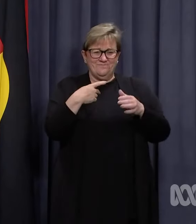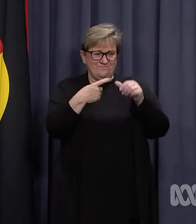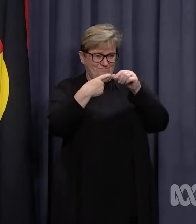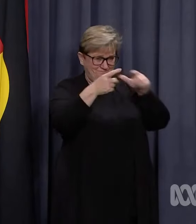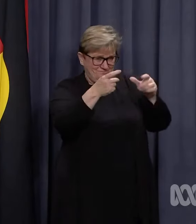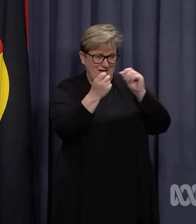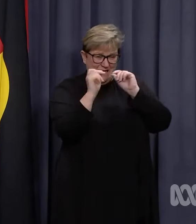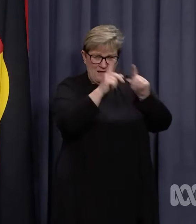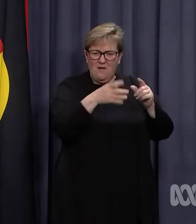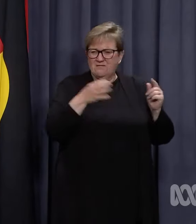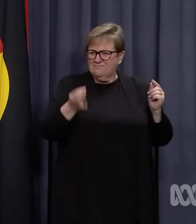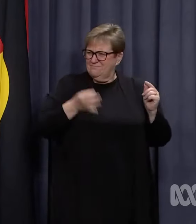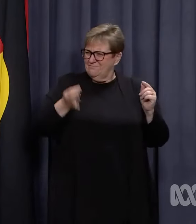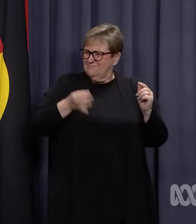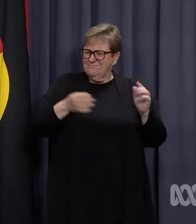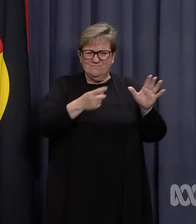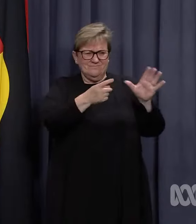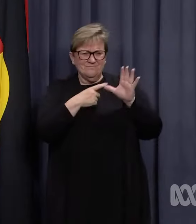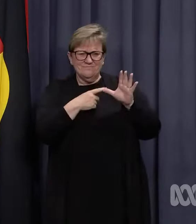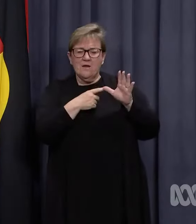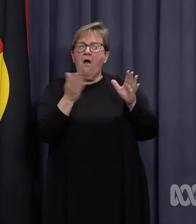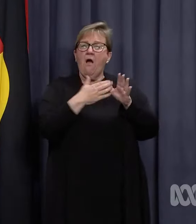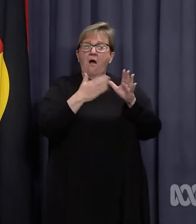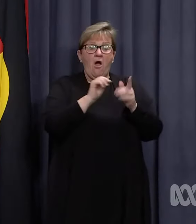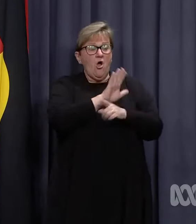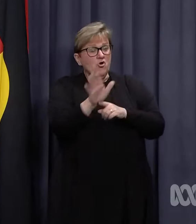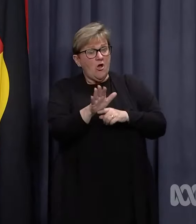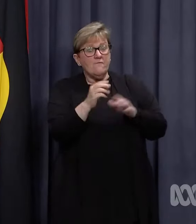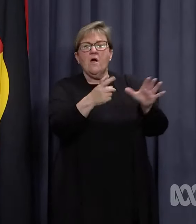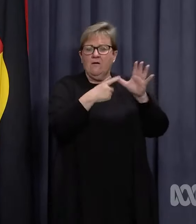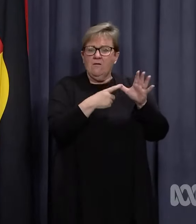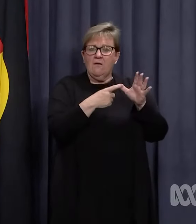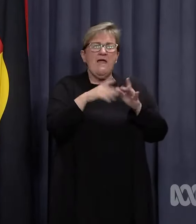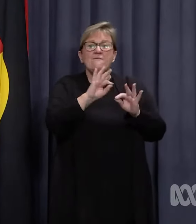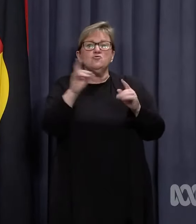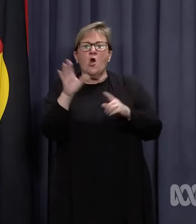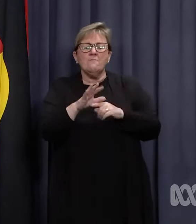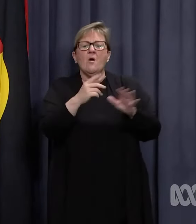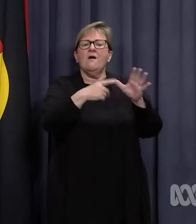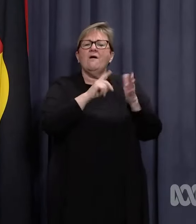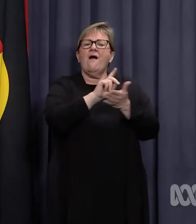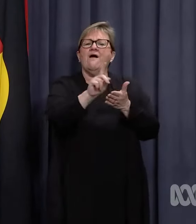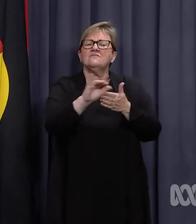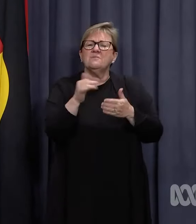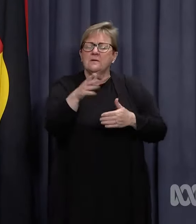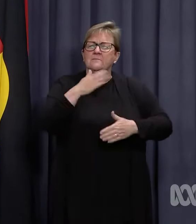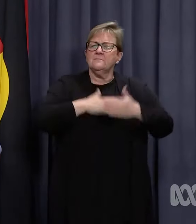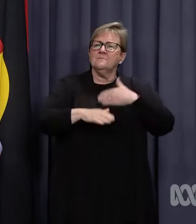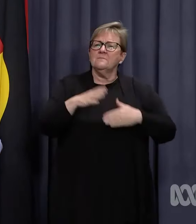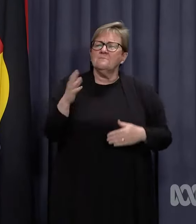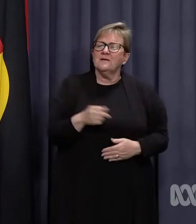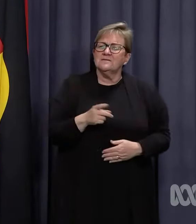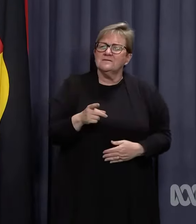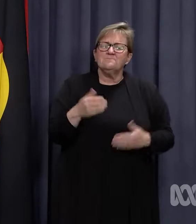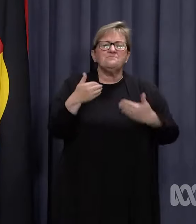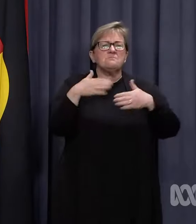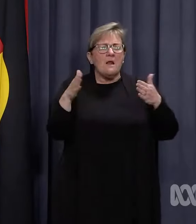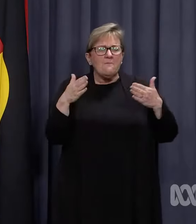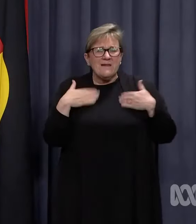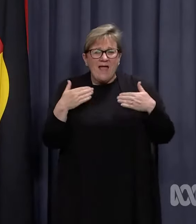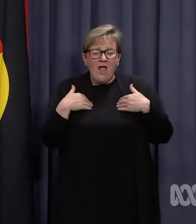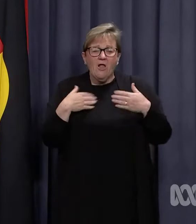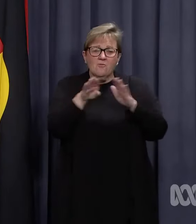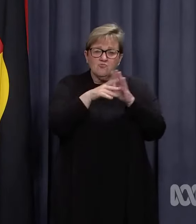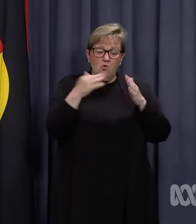to your email about something that is not COVID-related. The public health and social measures that apply